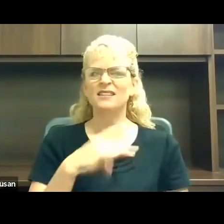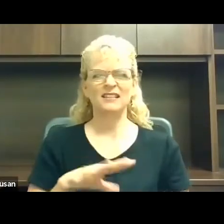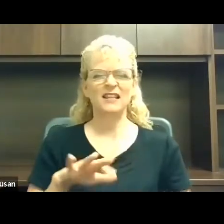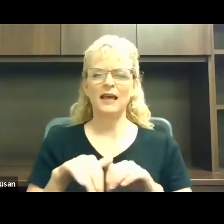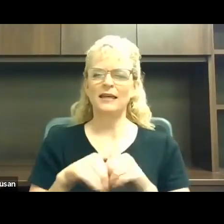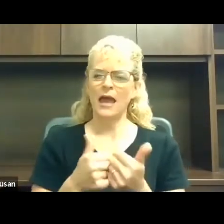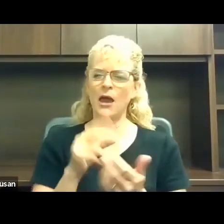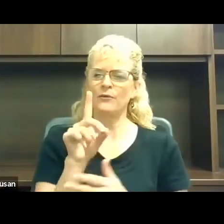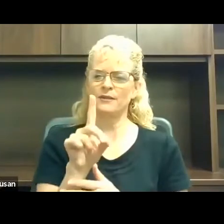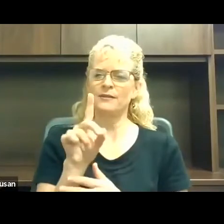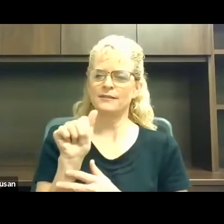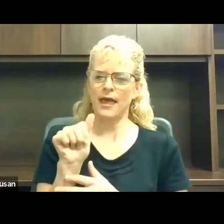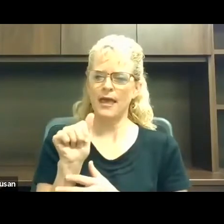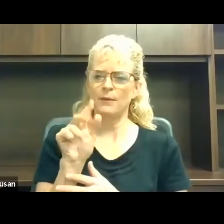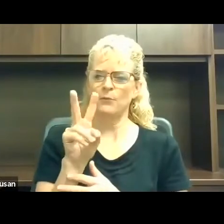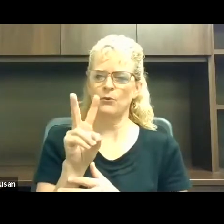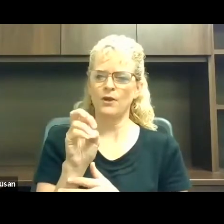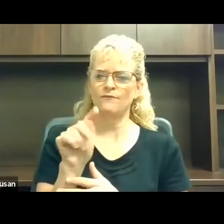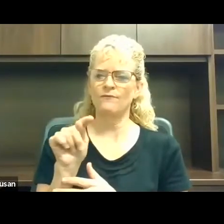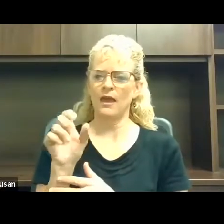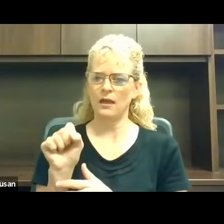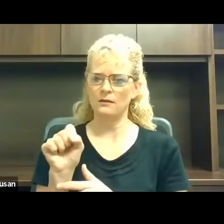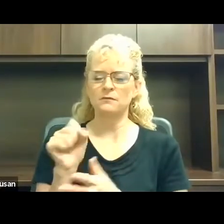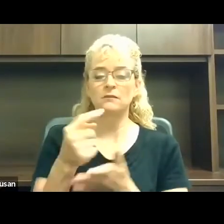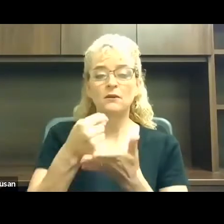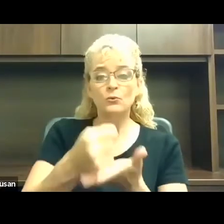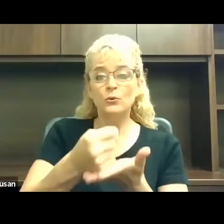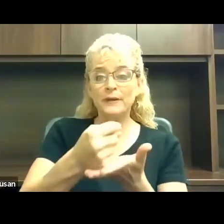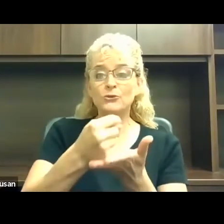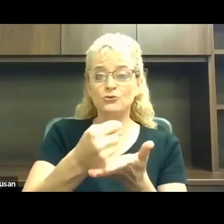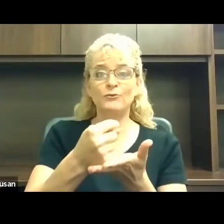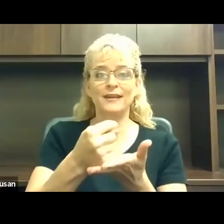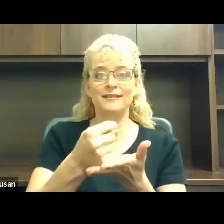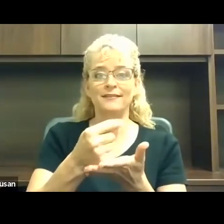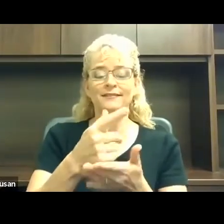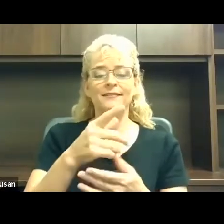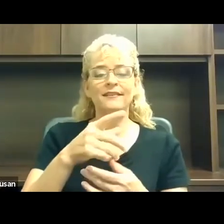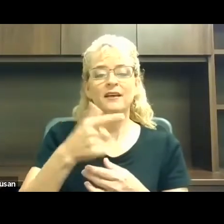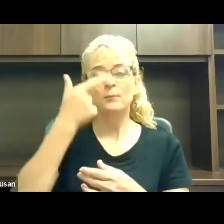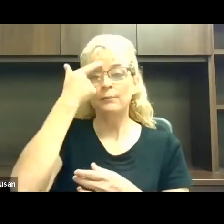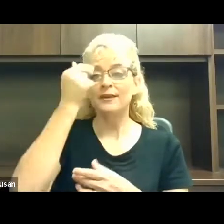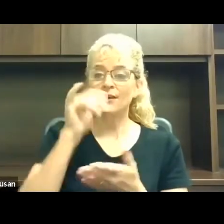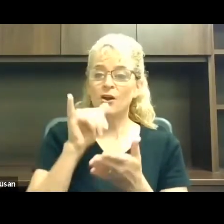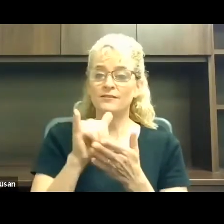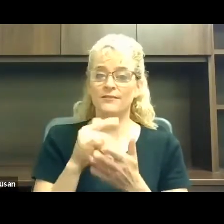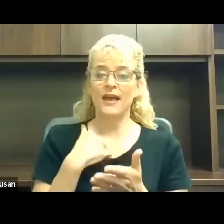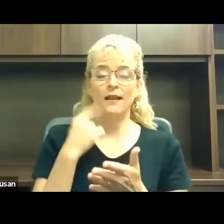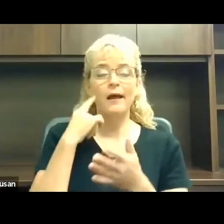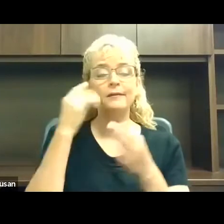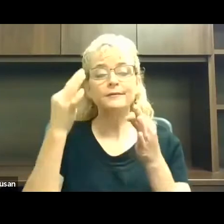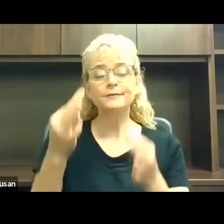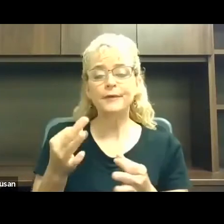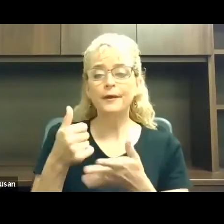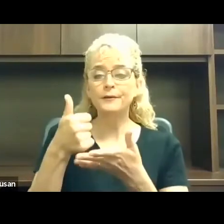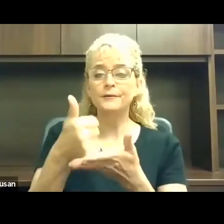And because of that, uh, I decided just to help all my disabled vet friends. I got a job as a